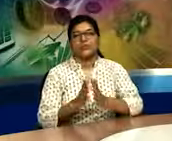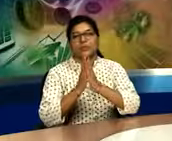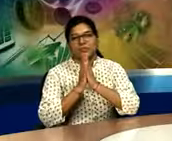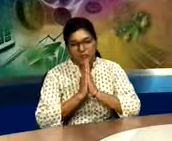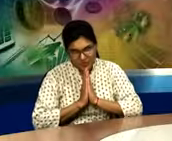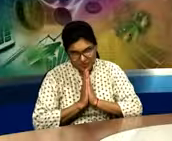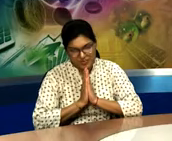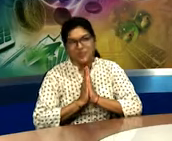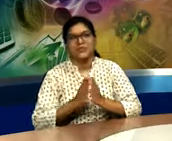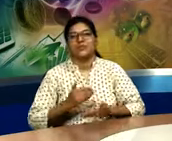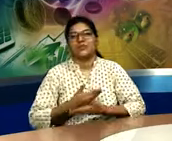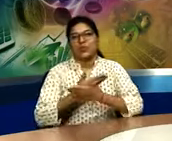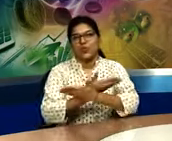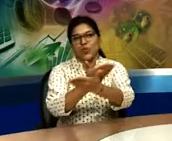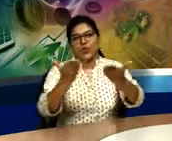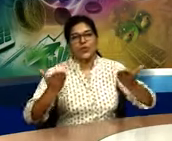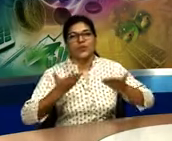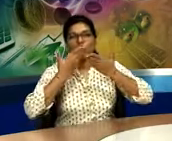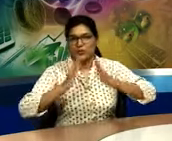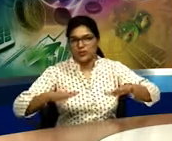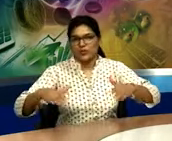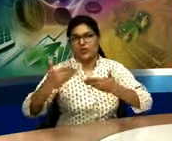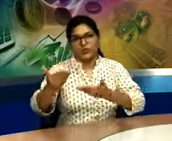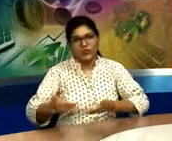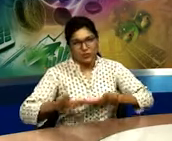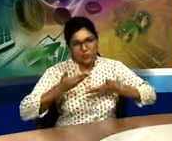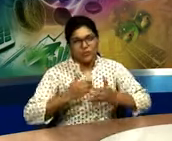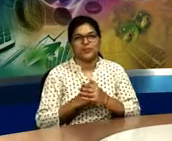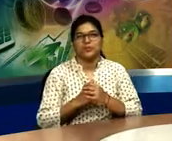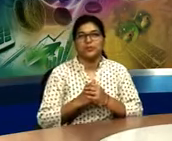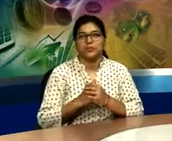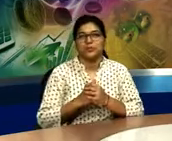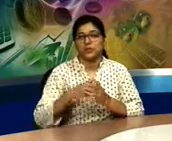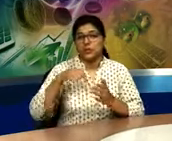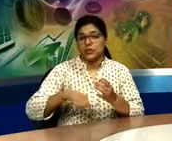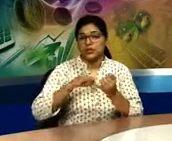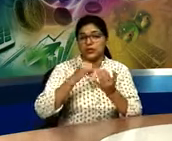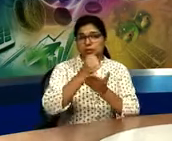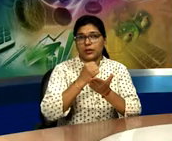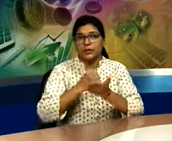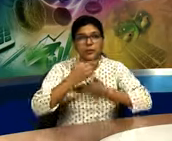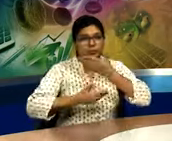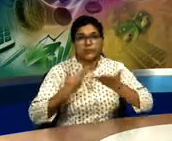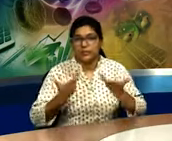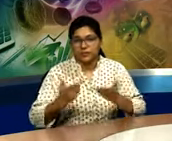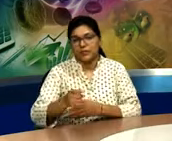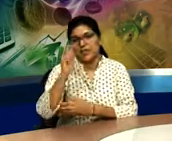Namaste, welcome you all in this educational video of NIOS